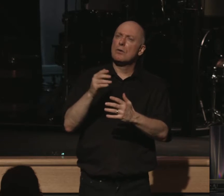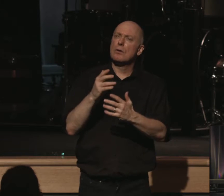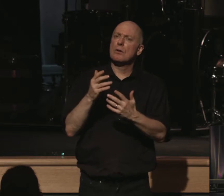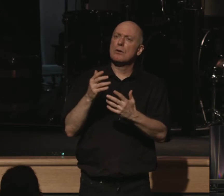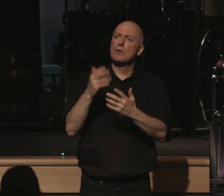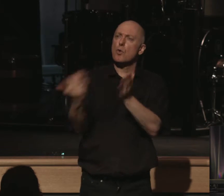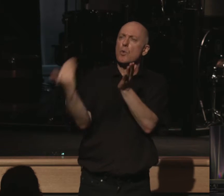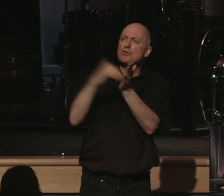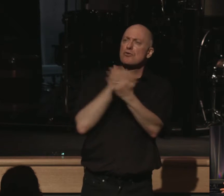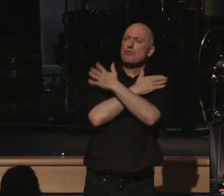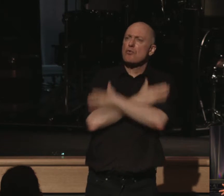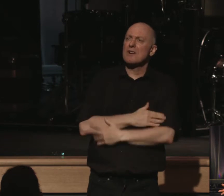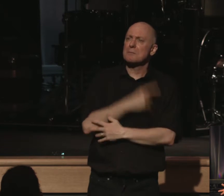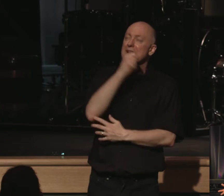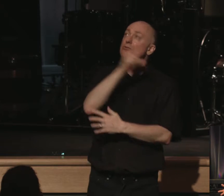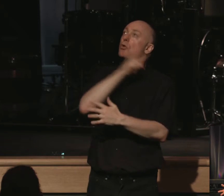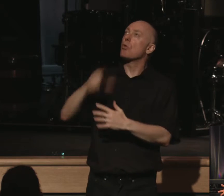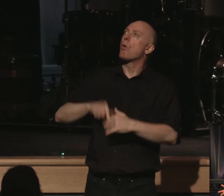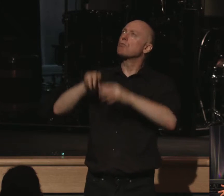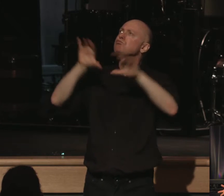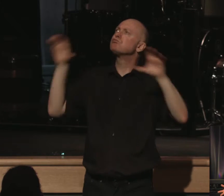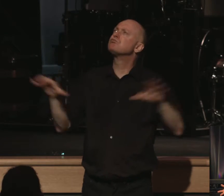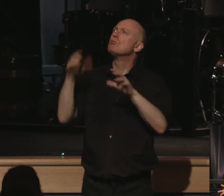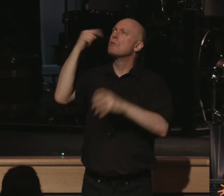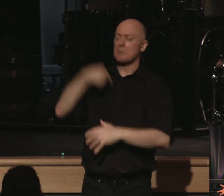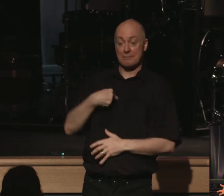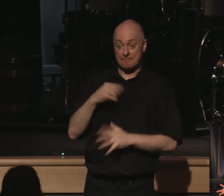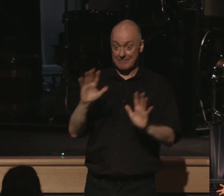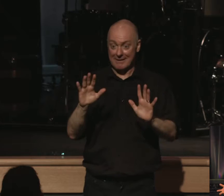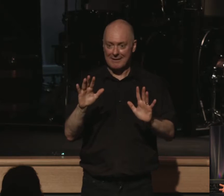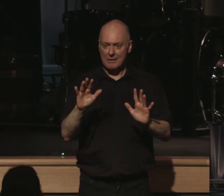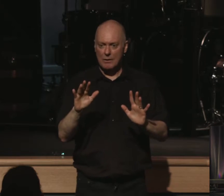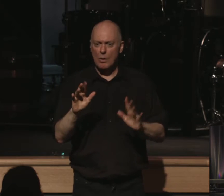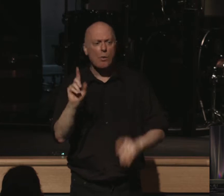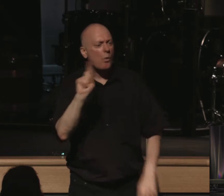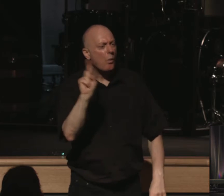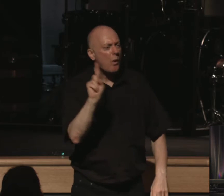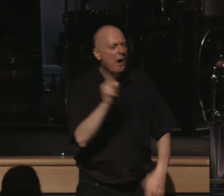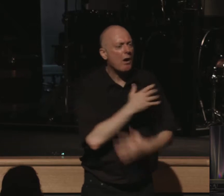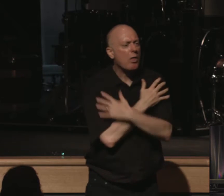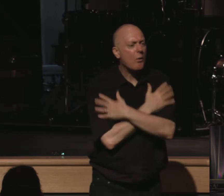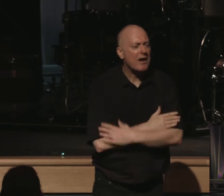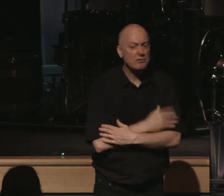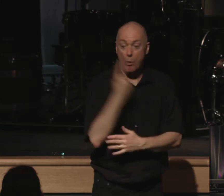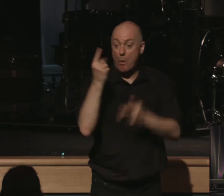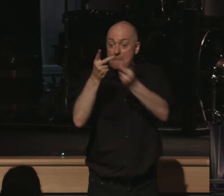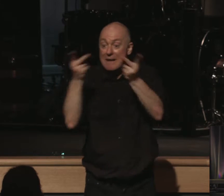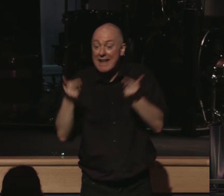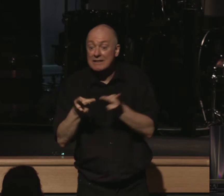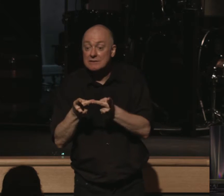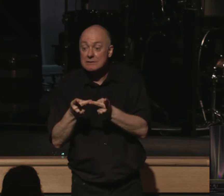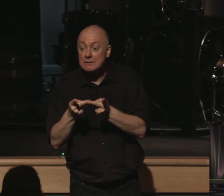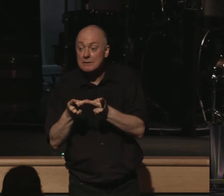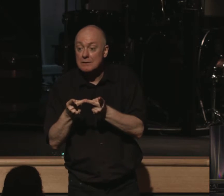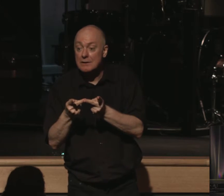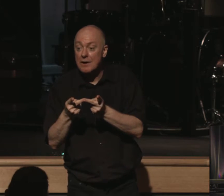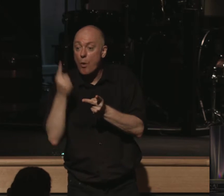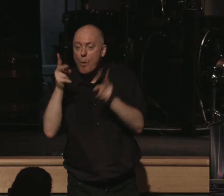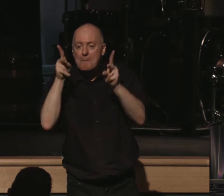has dealt bountifully for you. The key location, the key source of rest is one place, one person. It's the